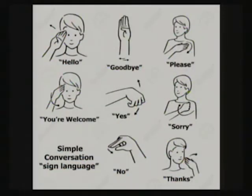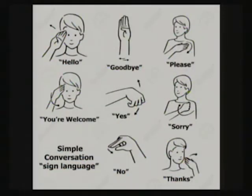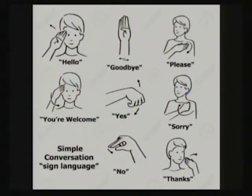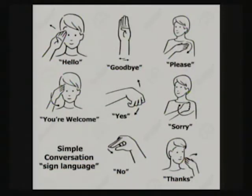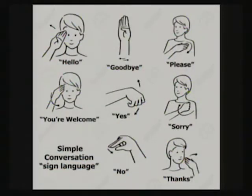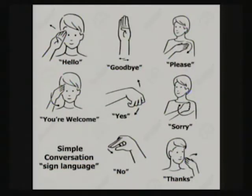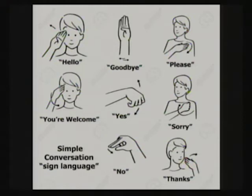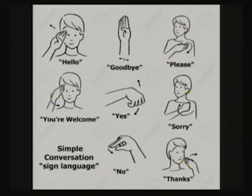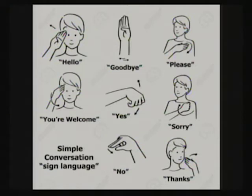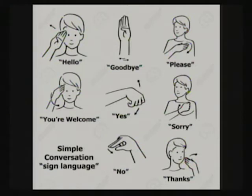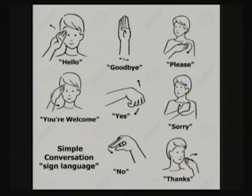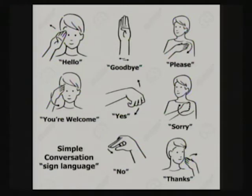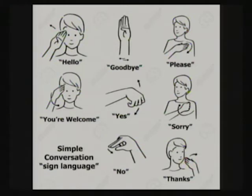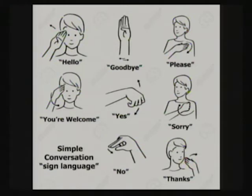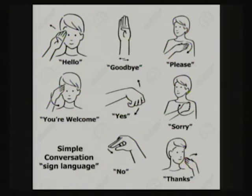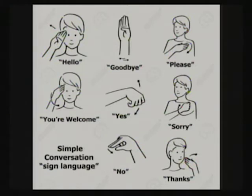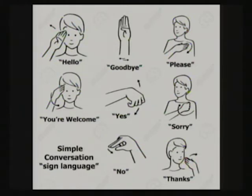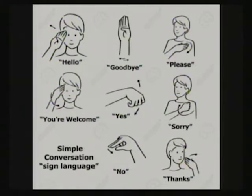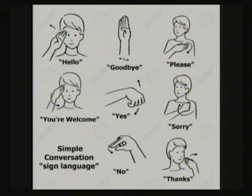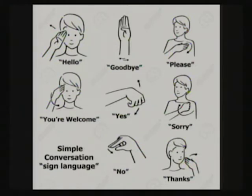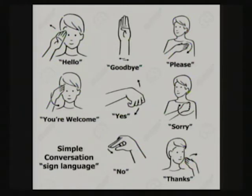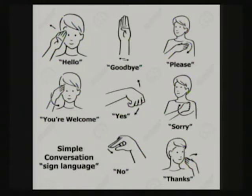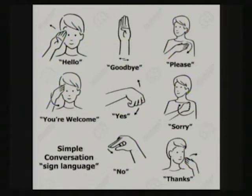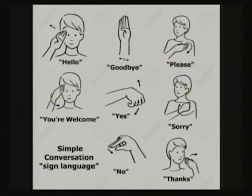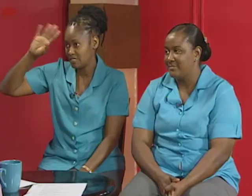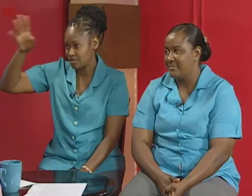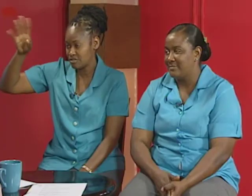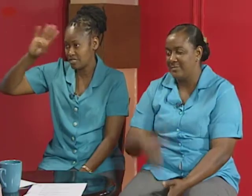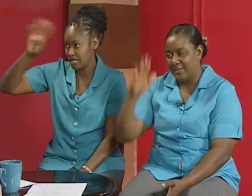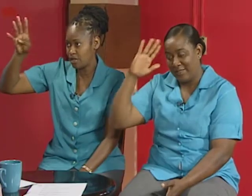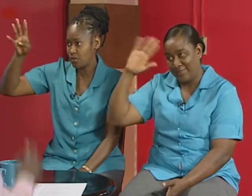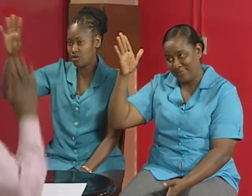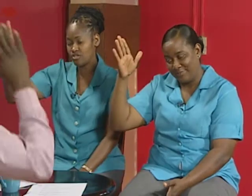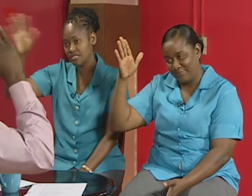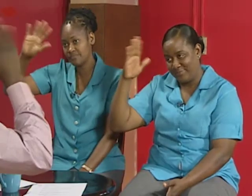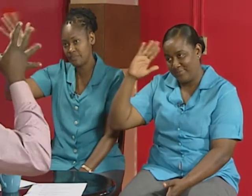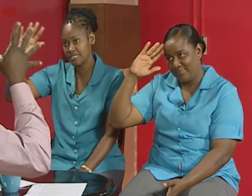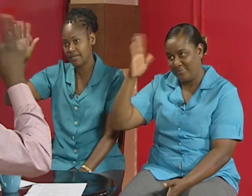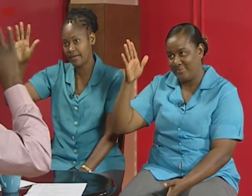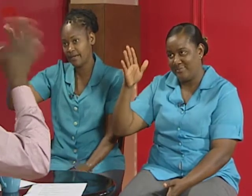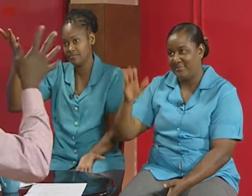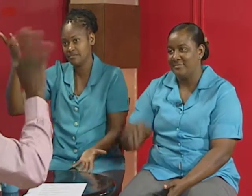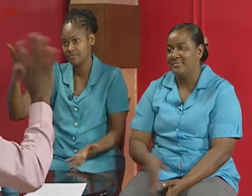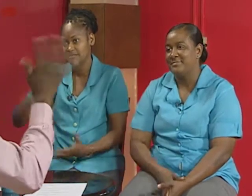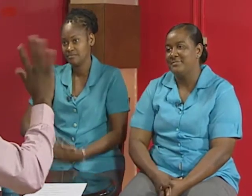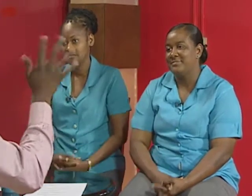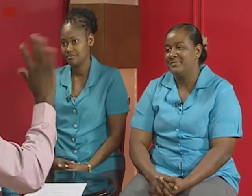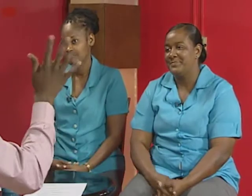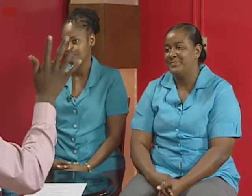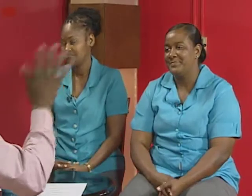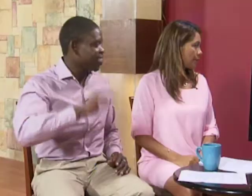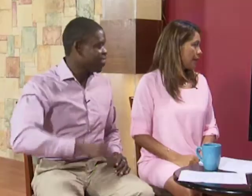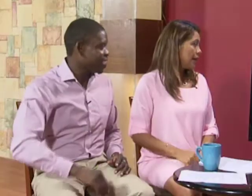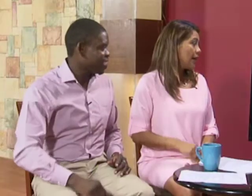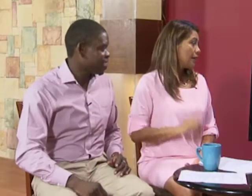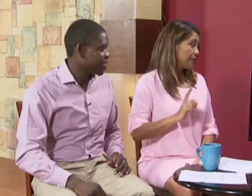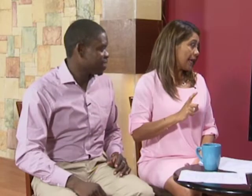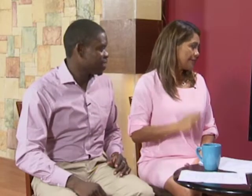like you can say hi or you know or how do you say hello just right here you can say hello or just basically hi um yes